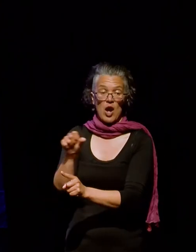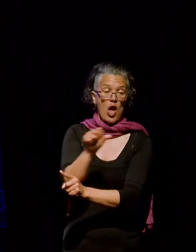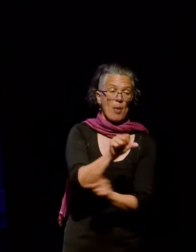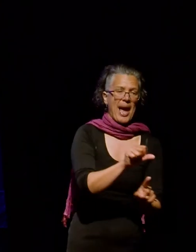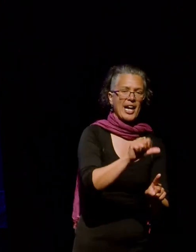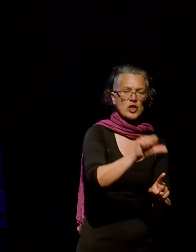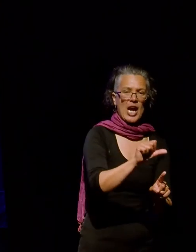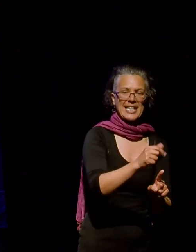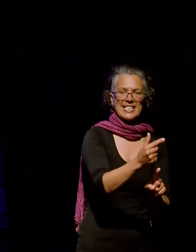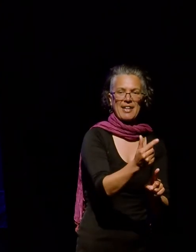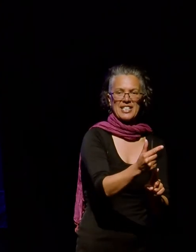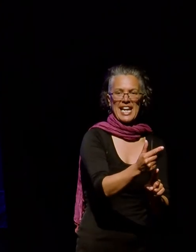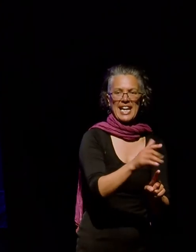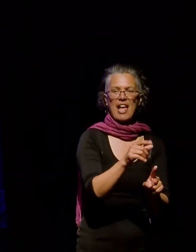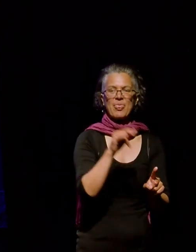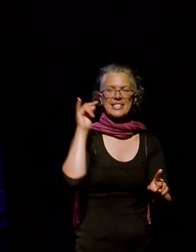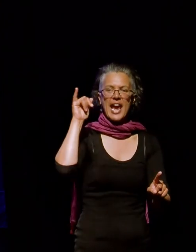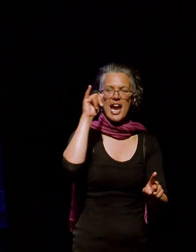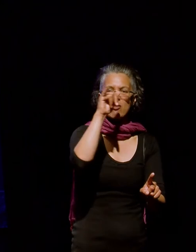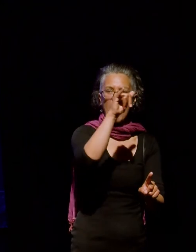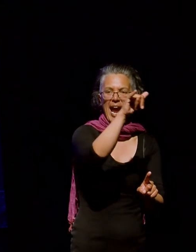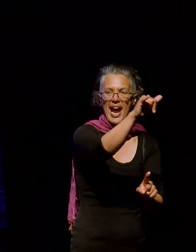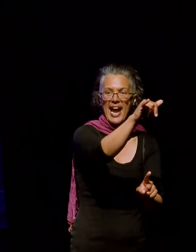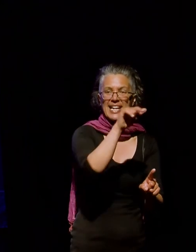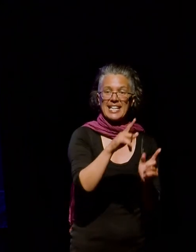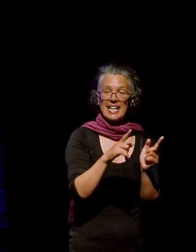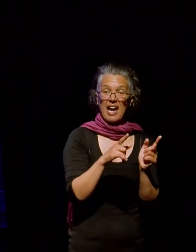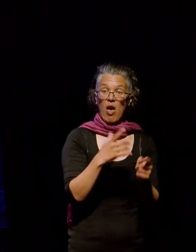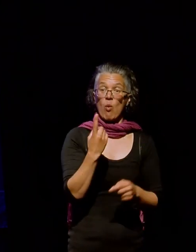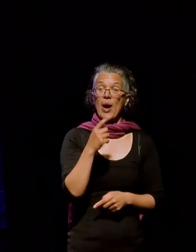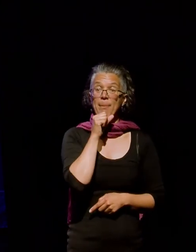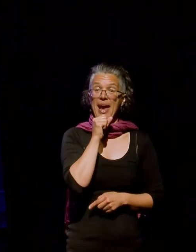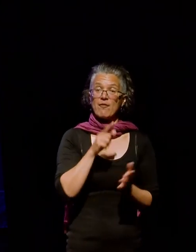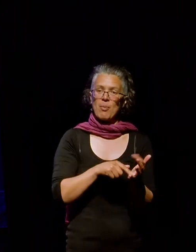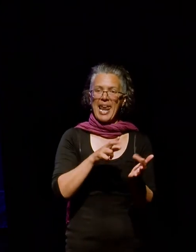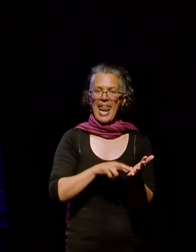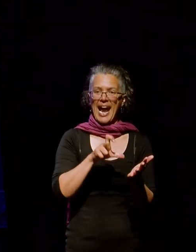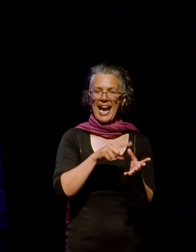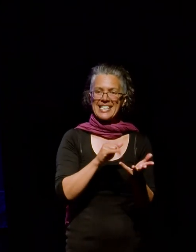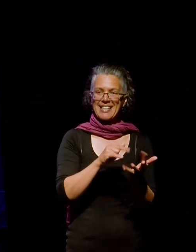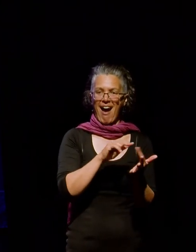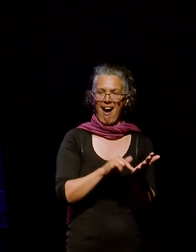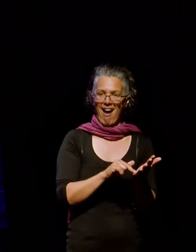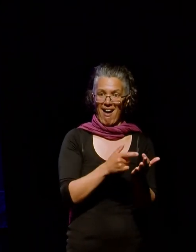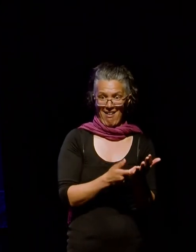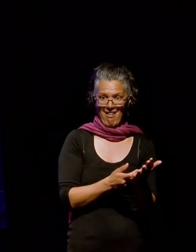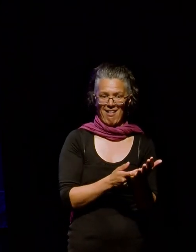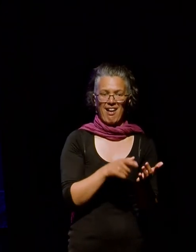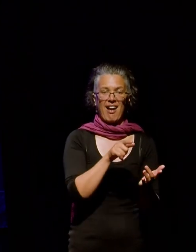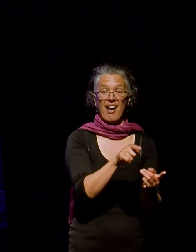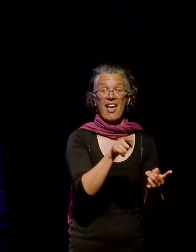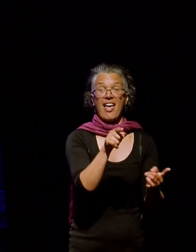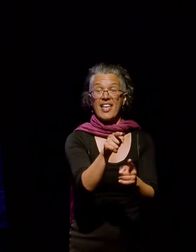in Belgium. And there's an air raid. And a Lancastrian called James Frederick Wood is killed. And James'